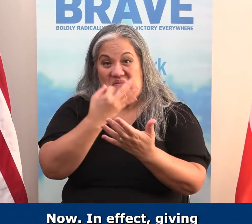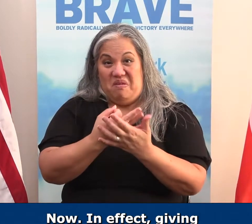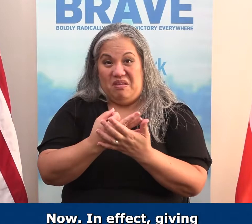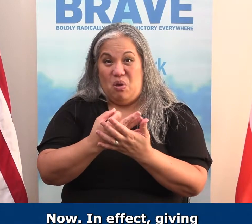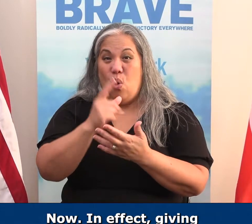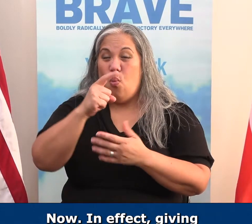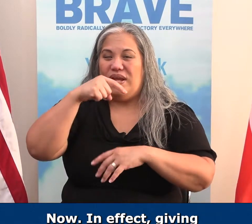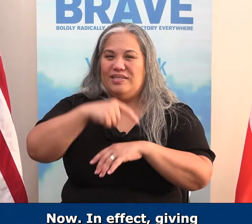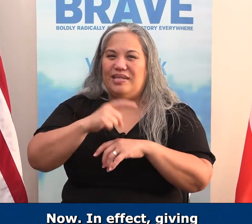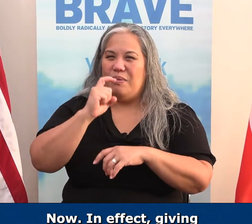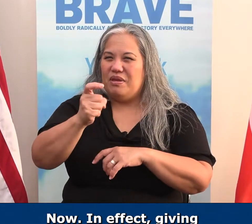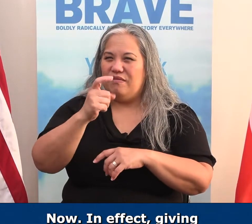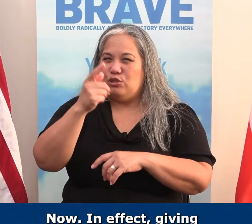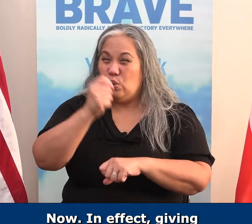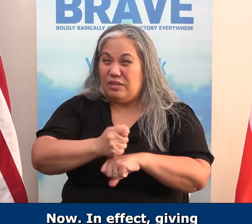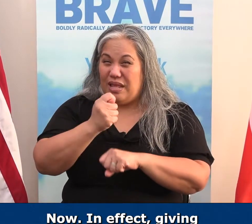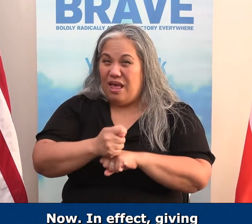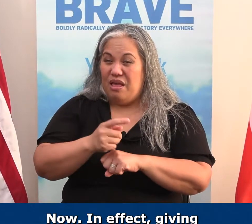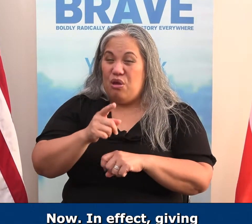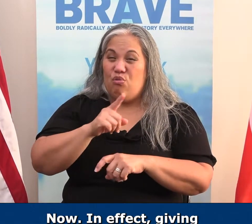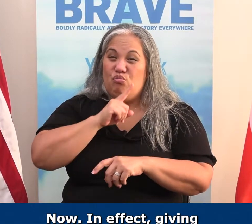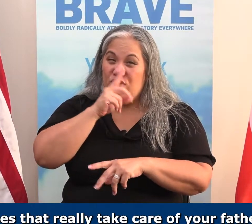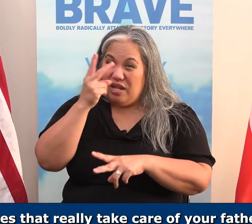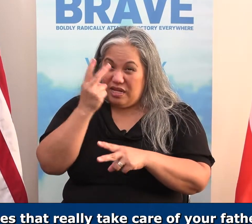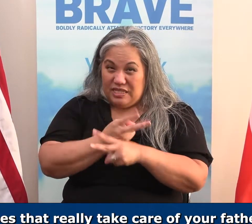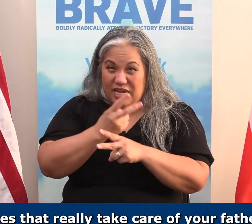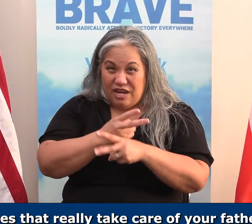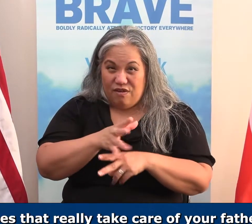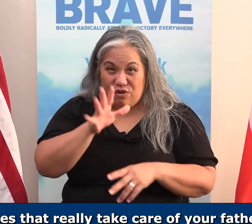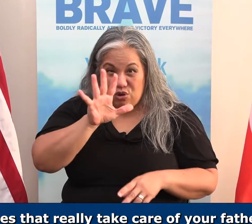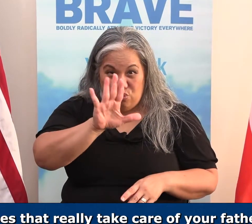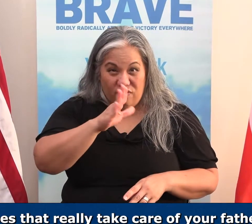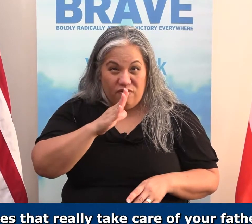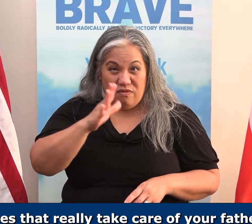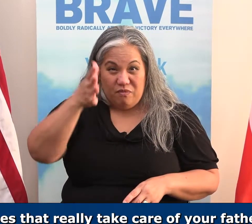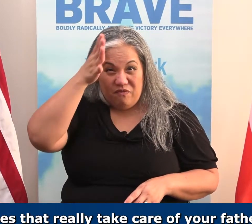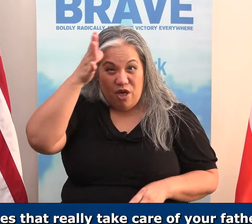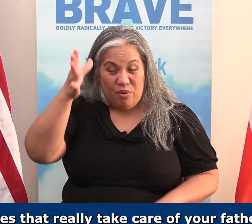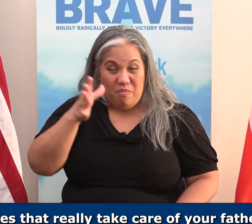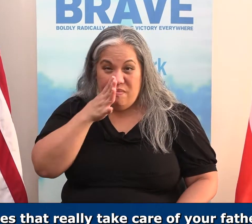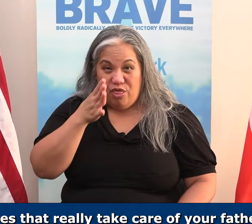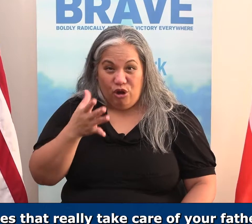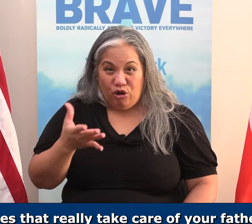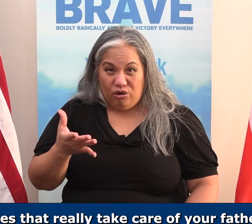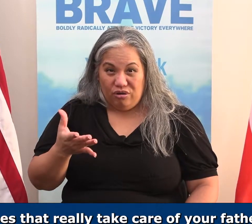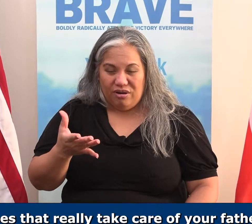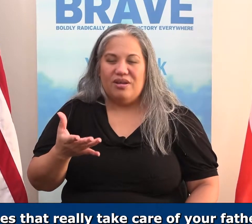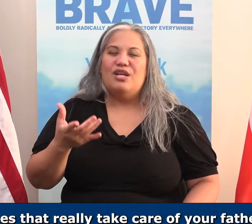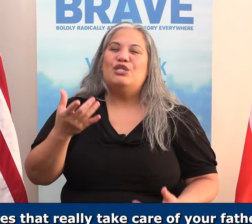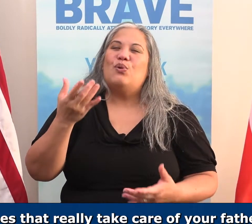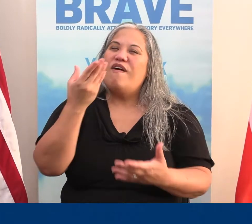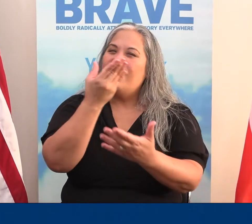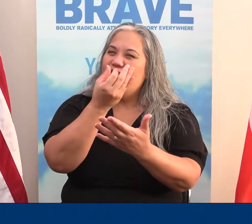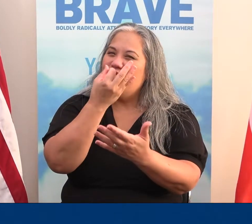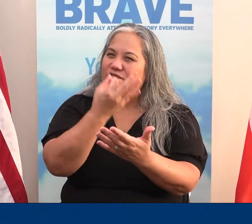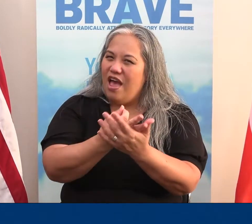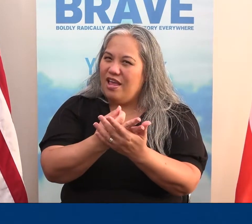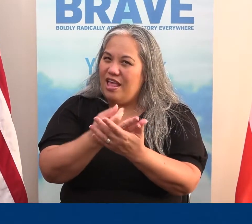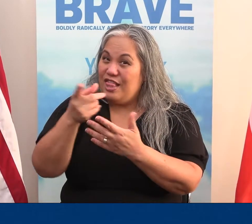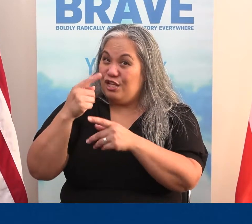Now, in effect, giving a one-time gift to the temple, does that really take care of your father and your mother? And,